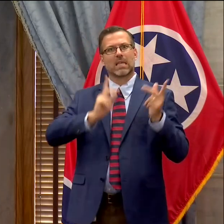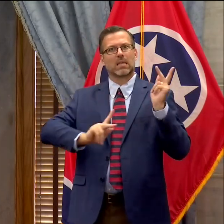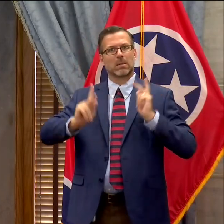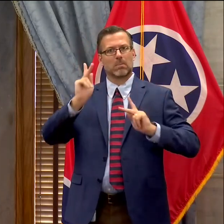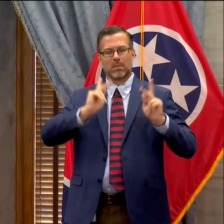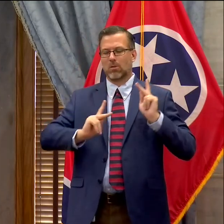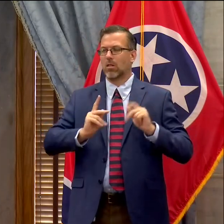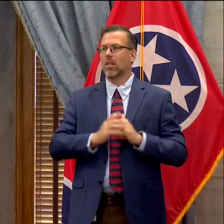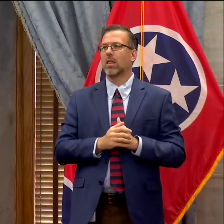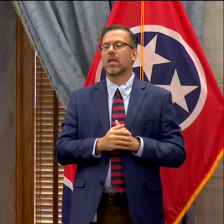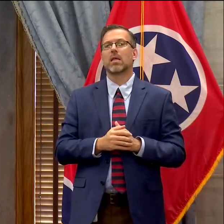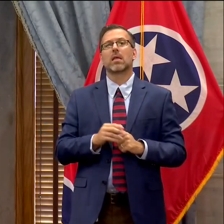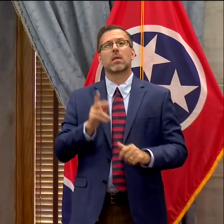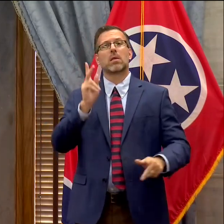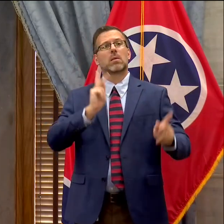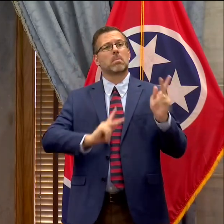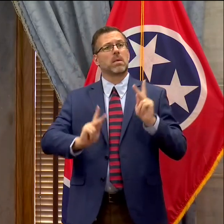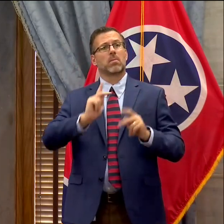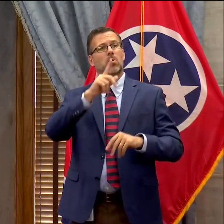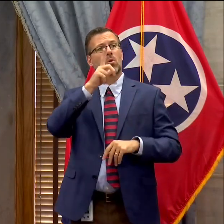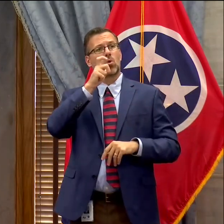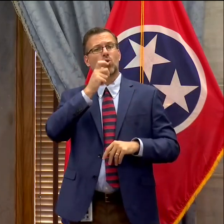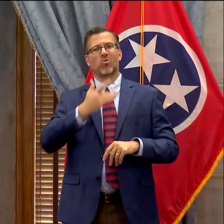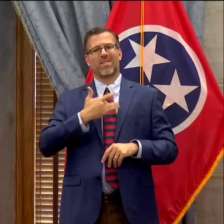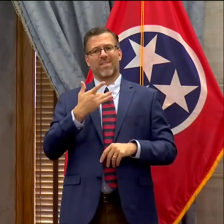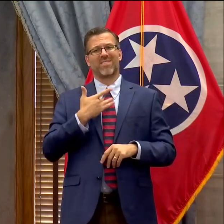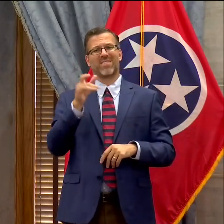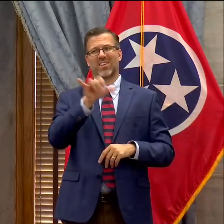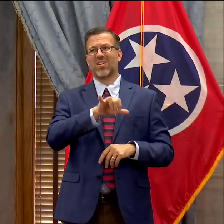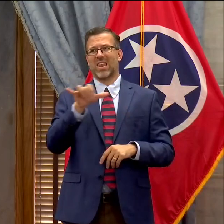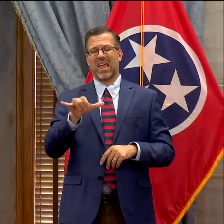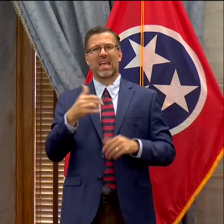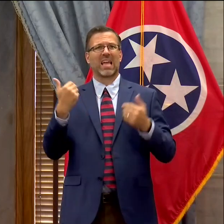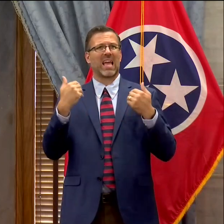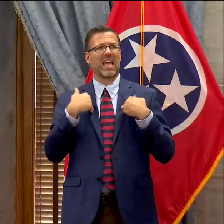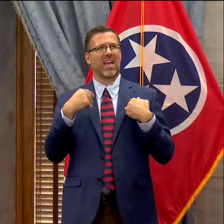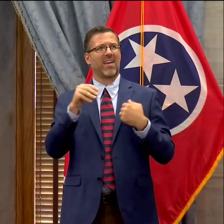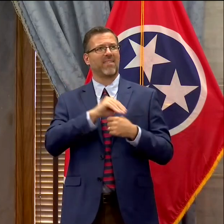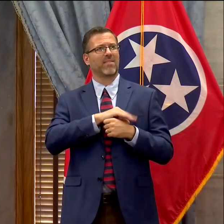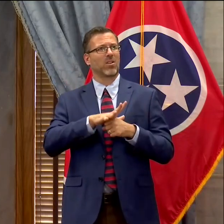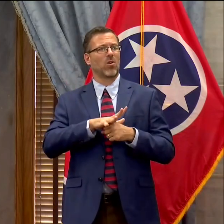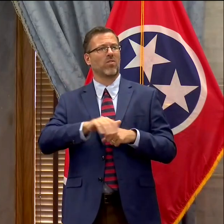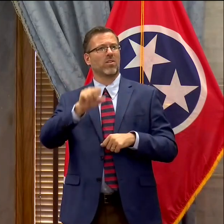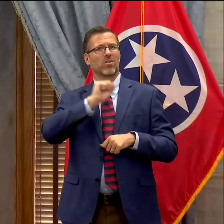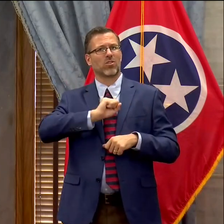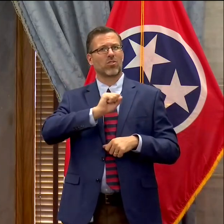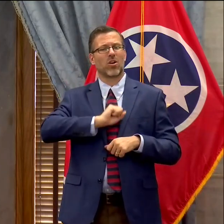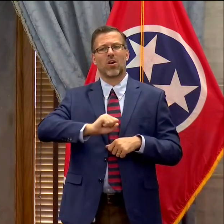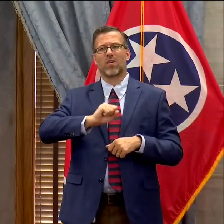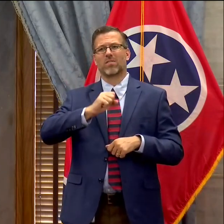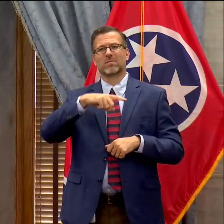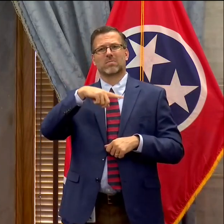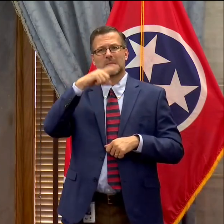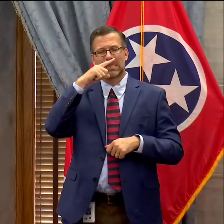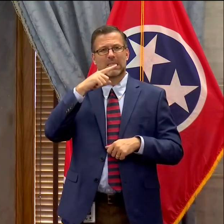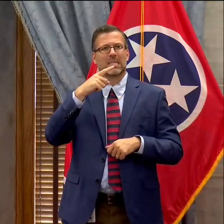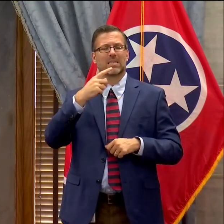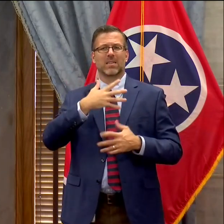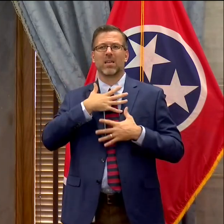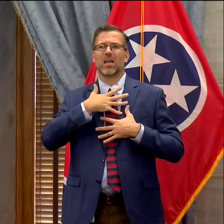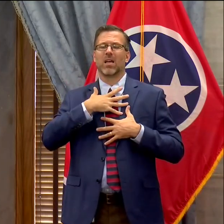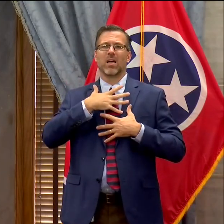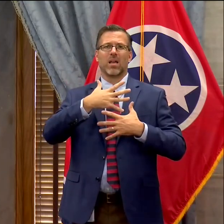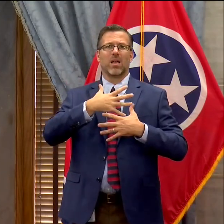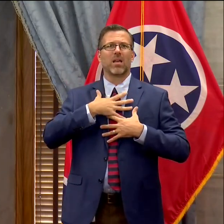-like illness syndromic surveillance curve, which is a fancy way of saying a way we track symptoms of people that are coming into emergency